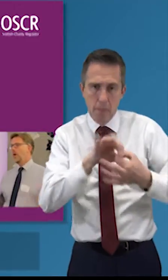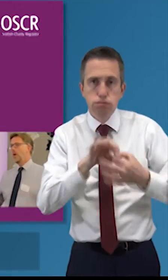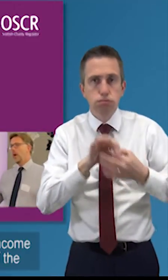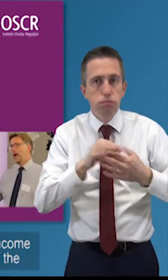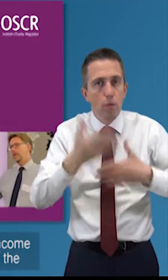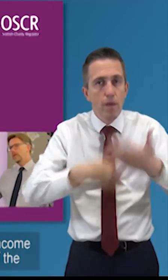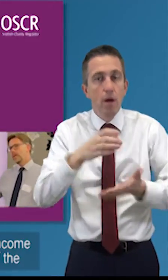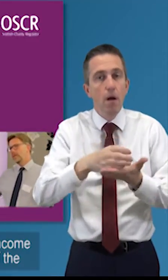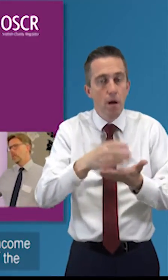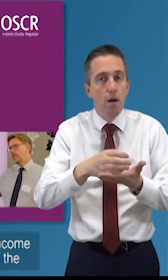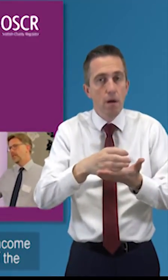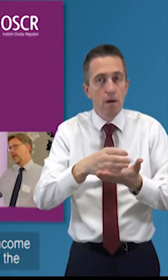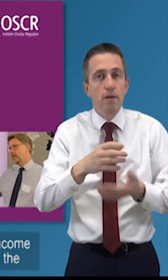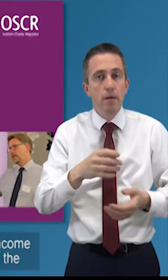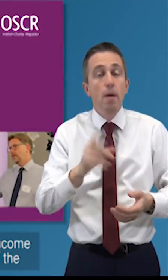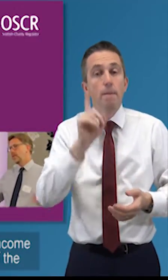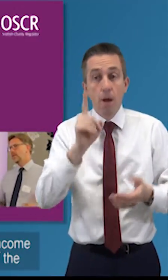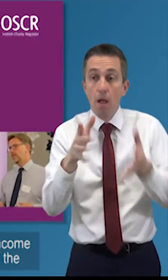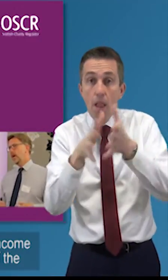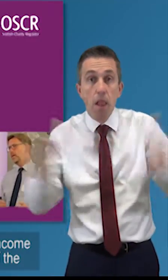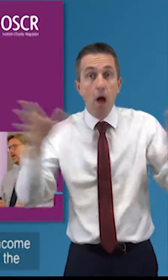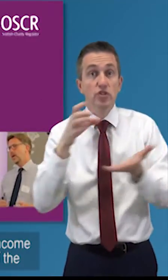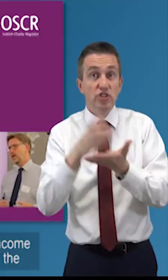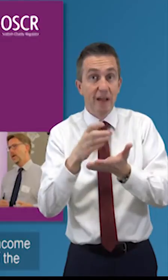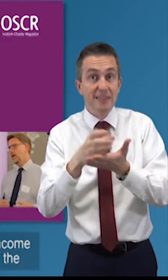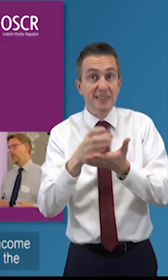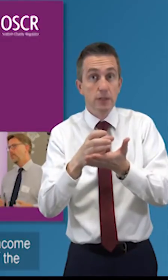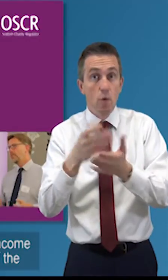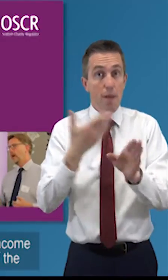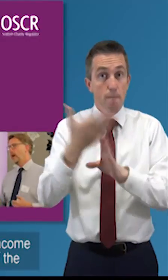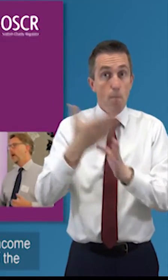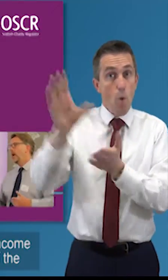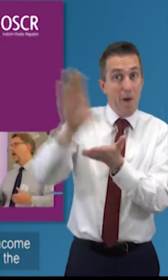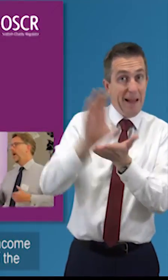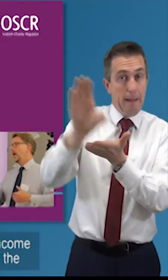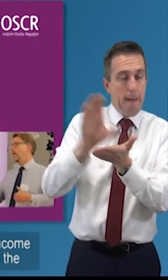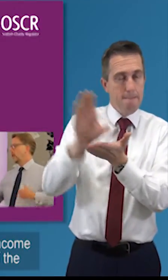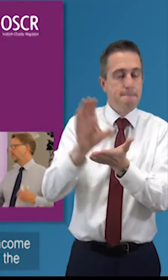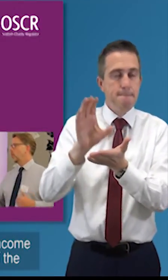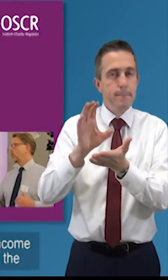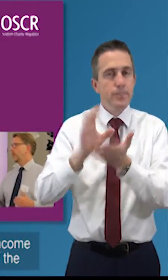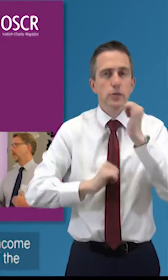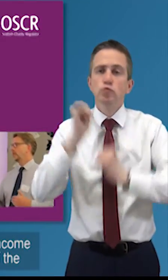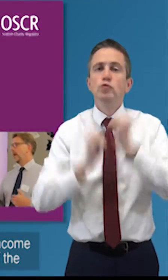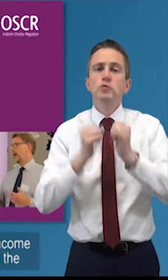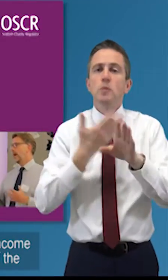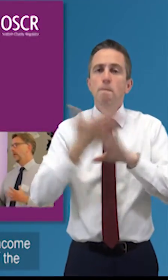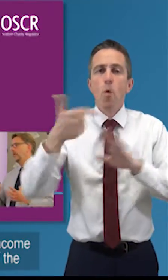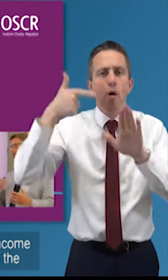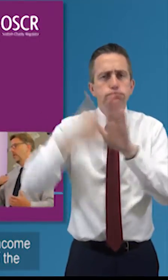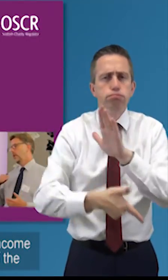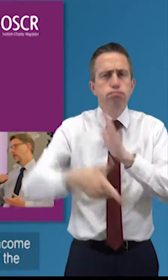as things move up the scale in in terms of size and and income uh it becomes more complex